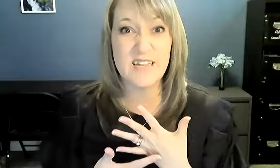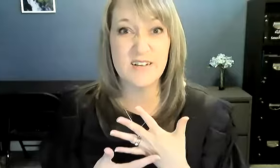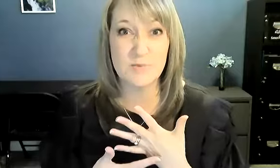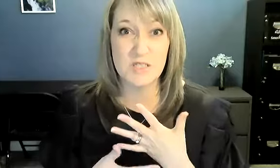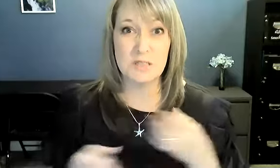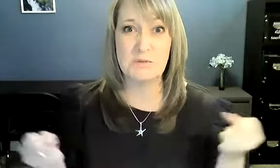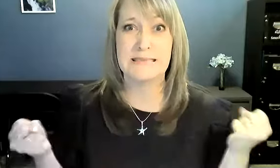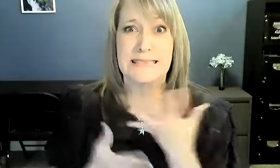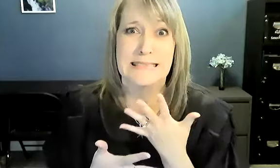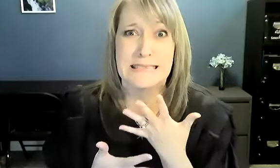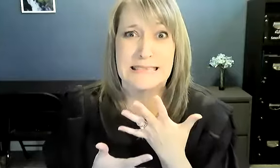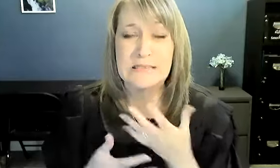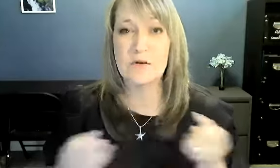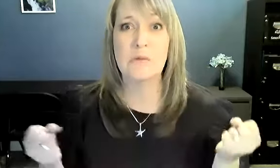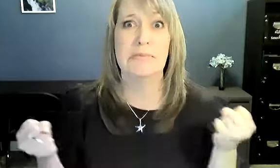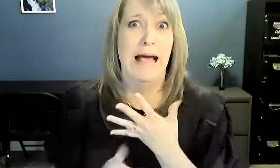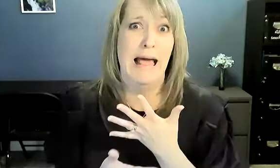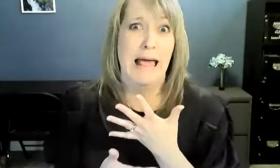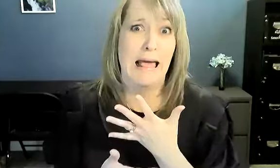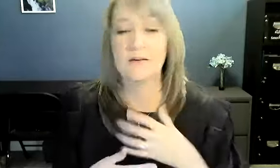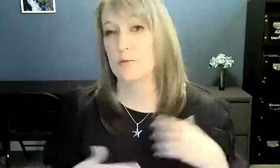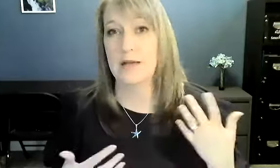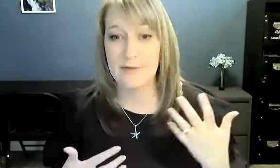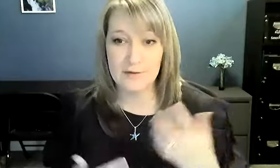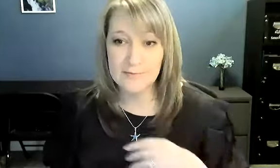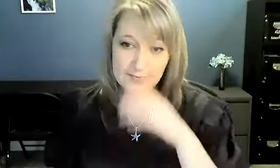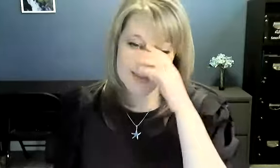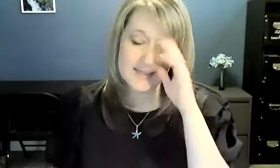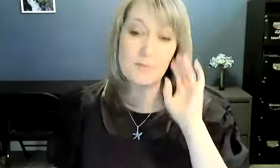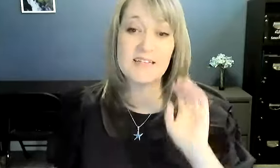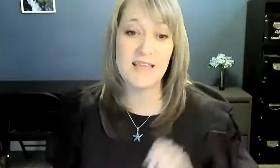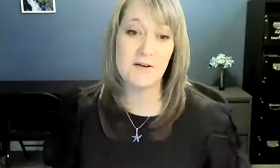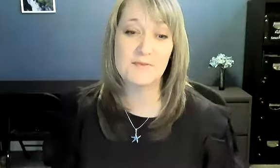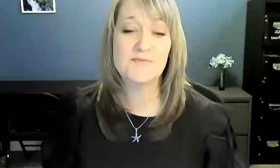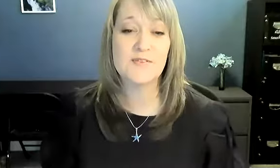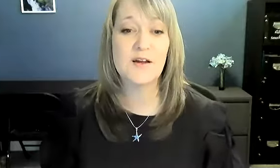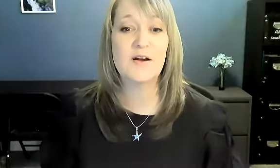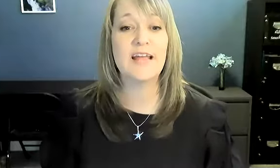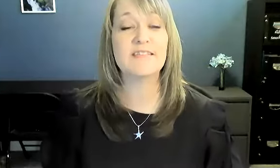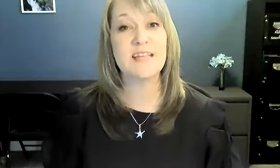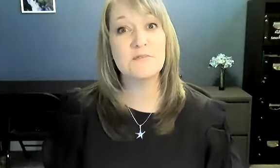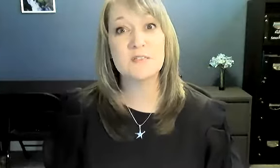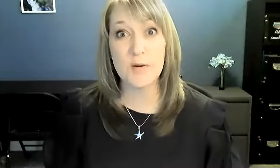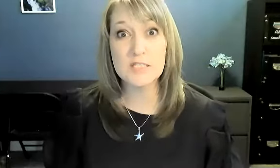scared expression too, or whatever, something scared. All right. The sign for expression